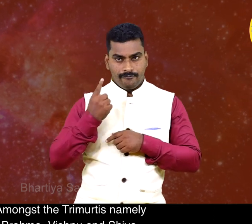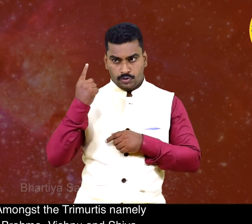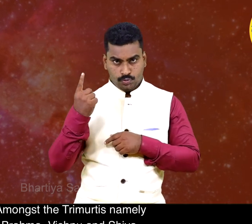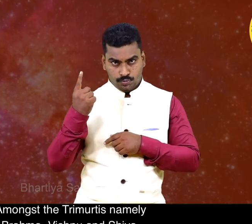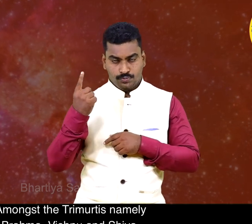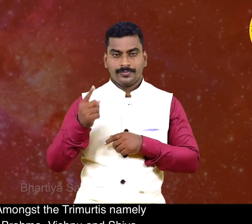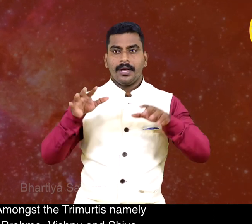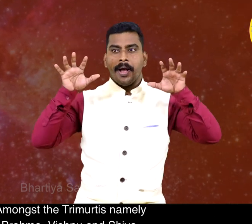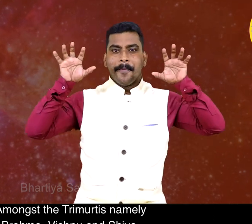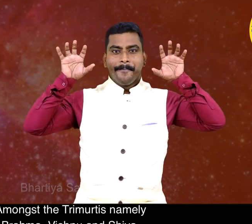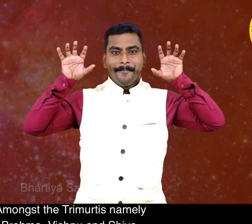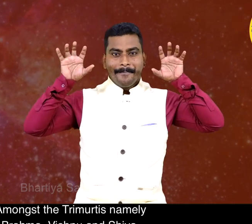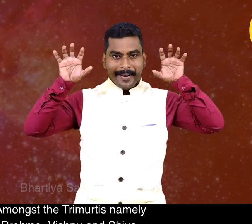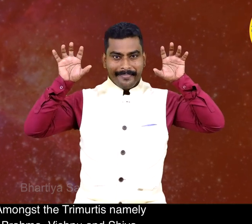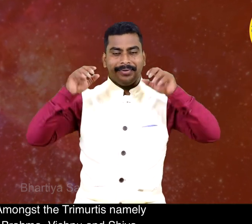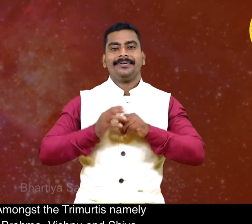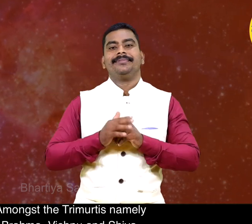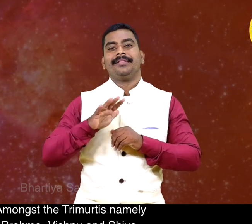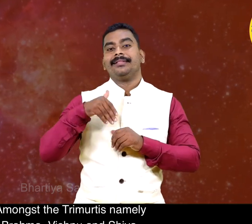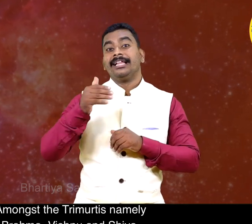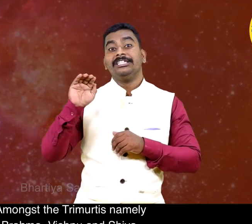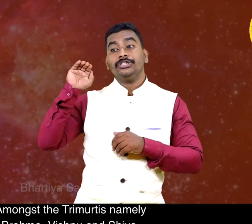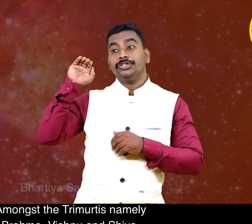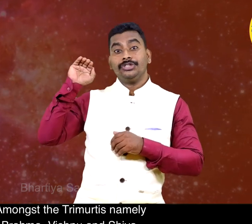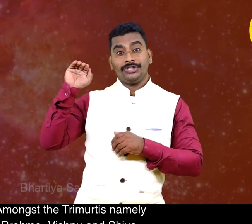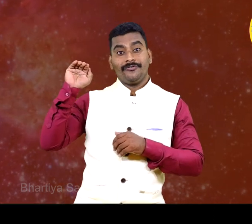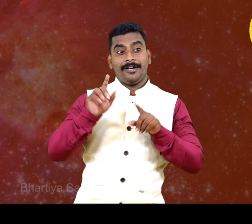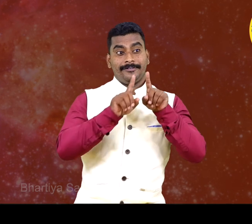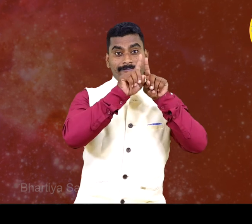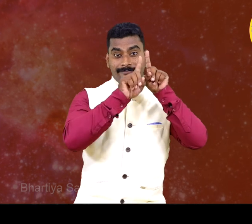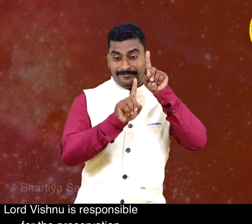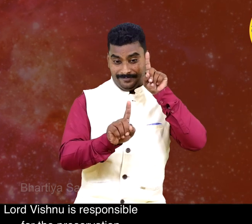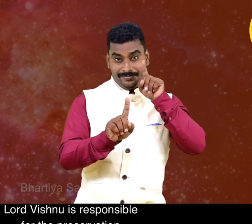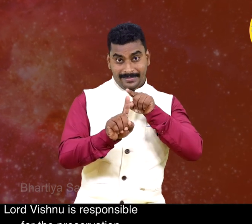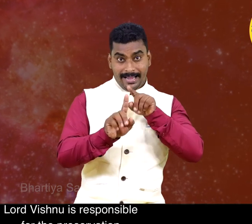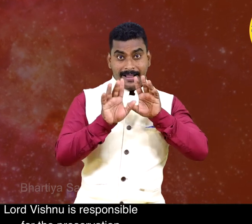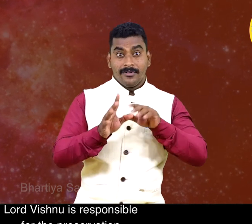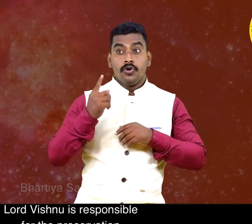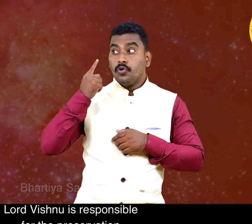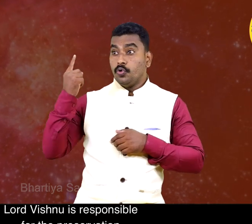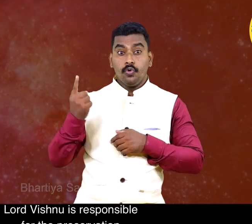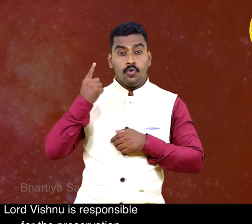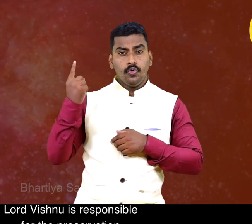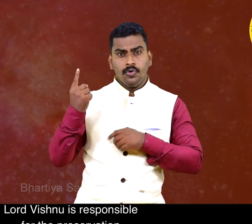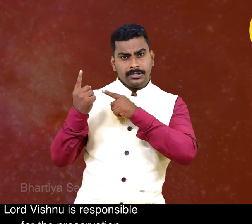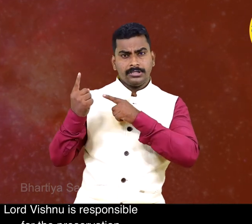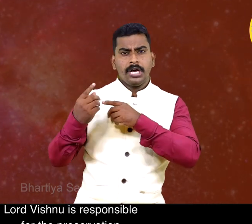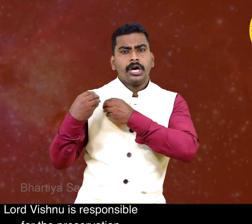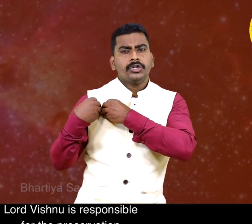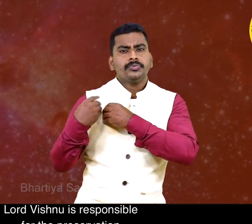namely Brahma, Vishnu and Shiva, Lord Vishnu is responsible for the